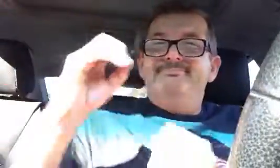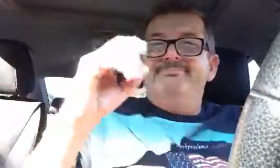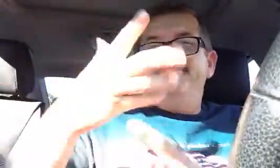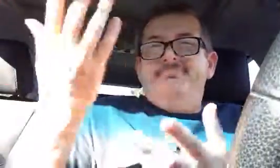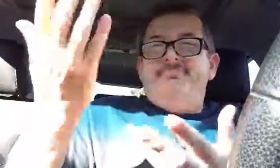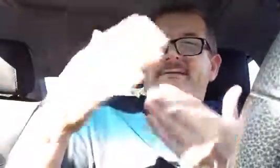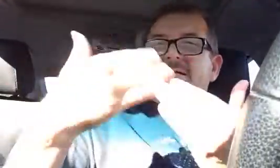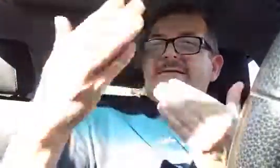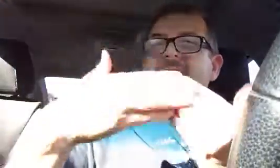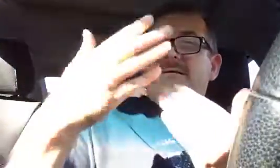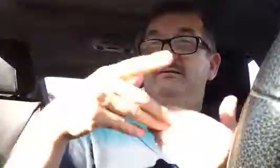I I know.